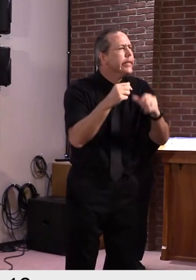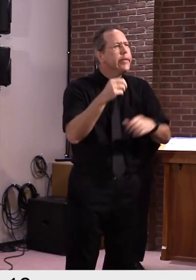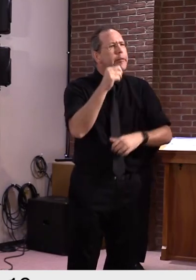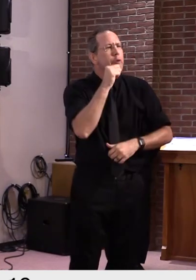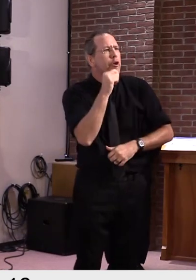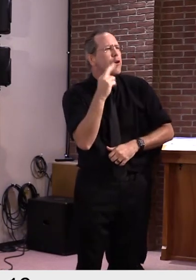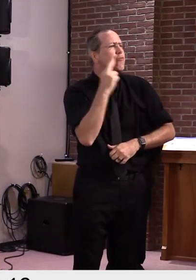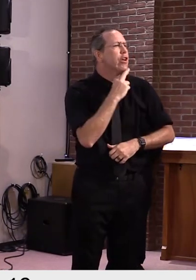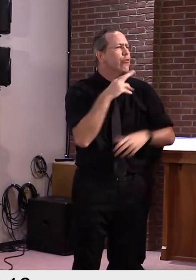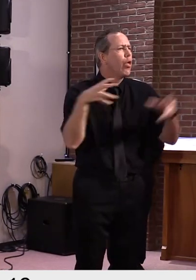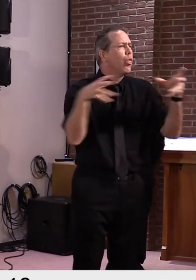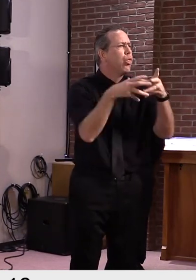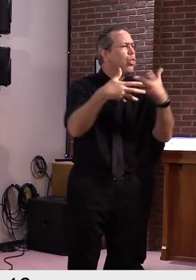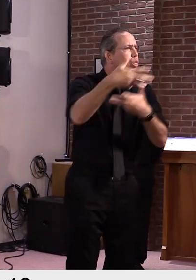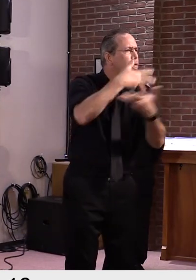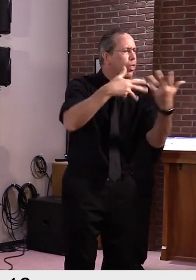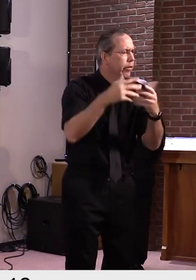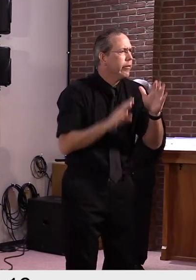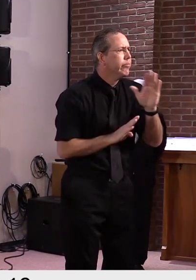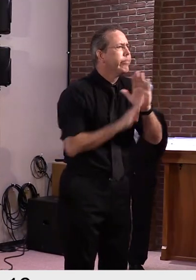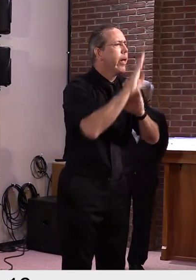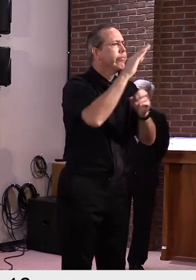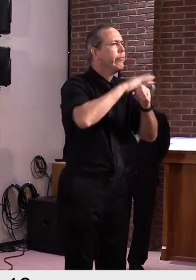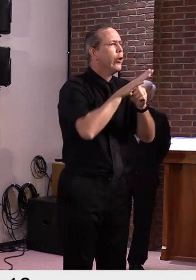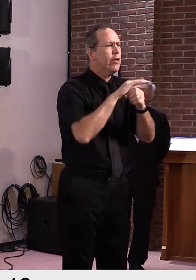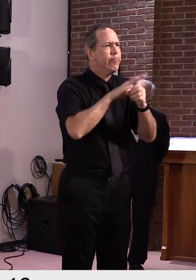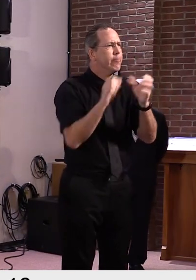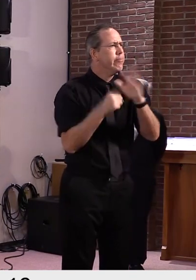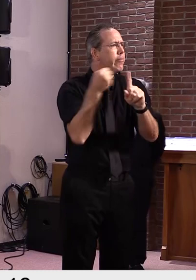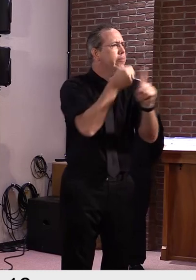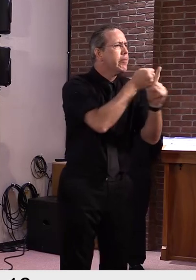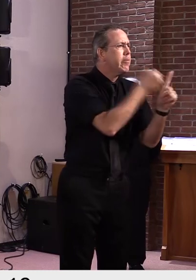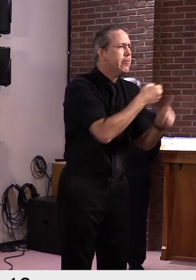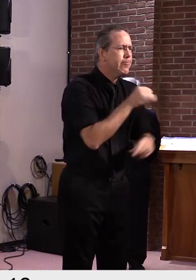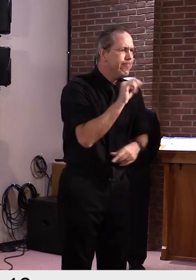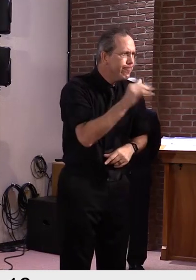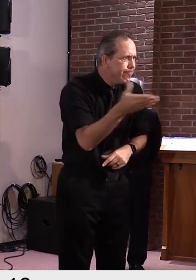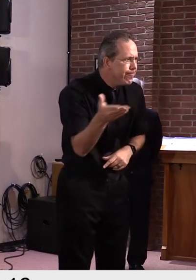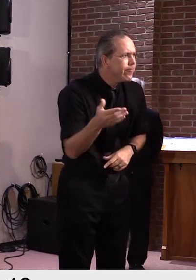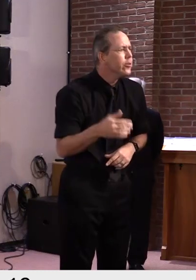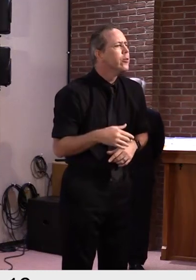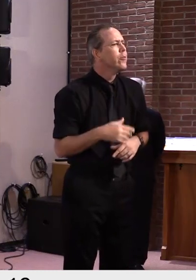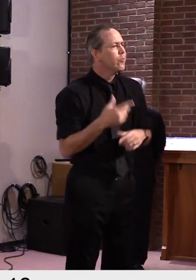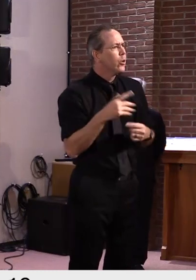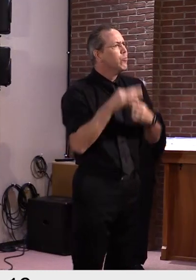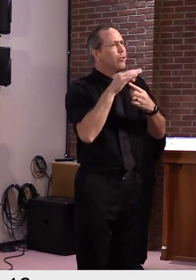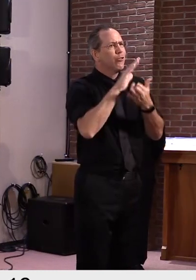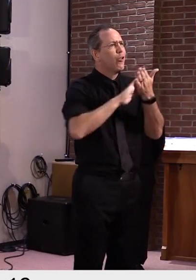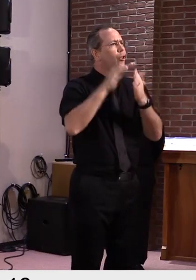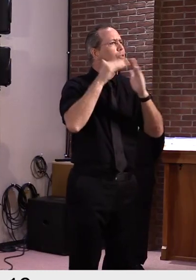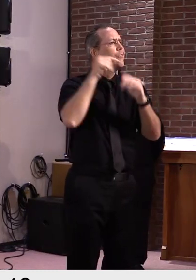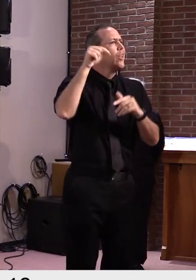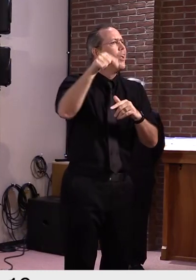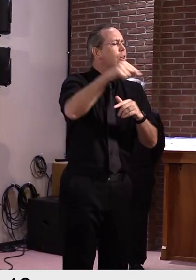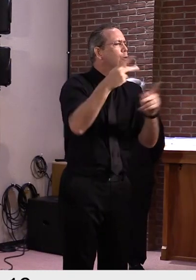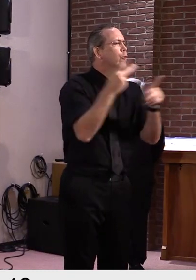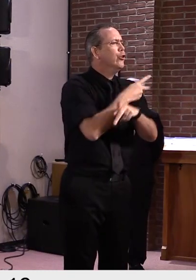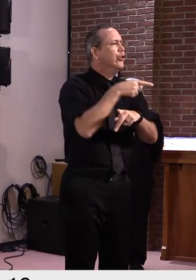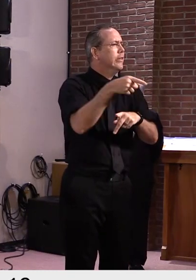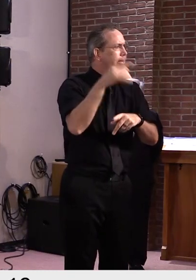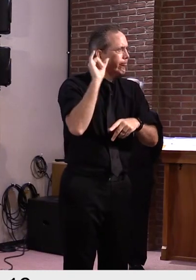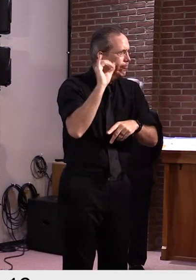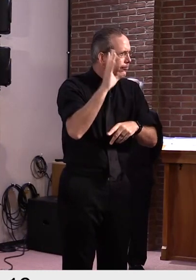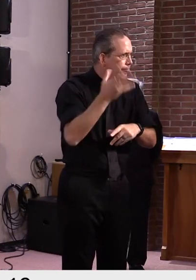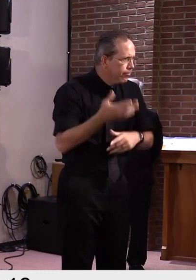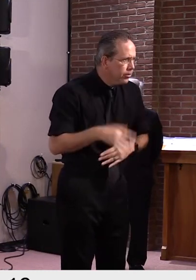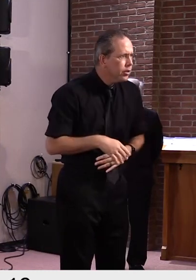especially the college towns some additional mitigation measures to work with is the right thing to do. Now